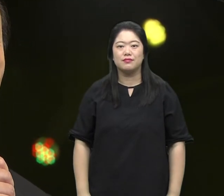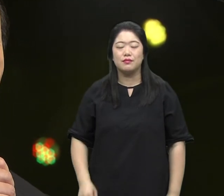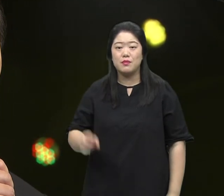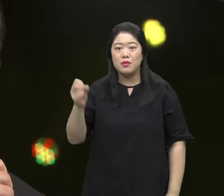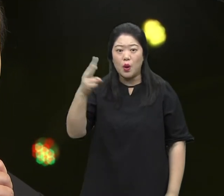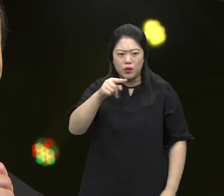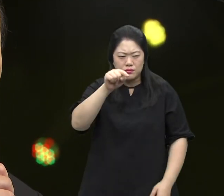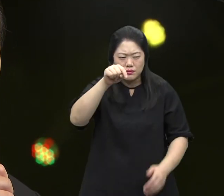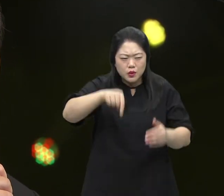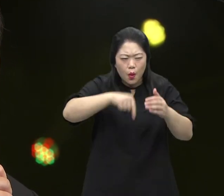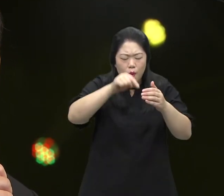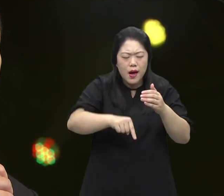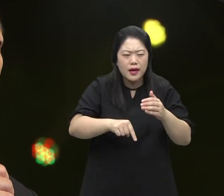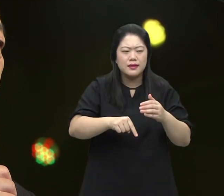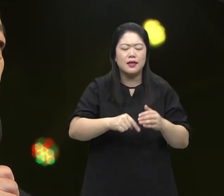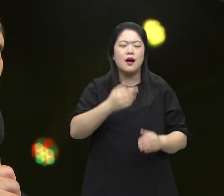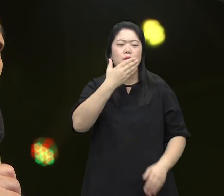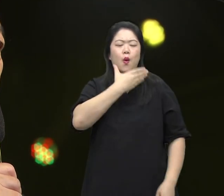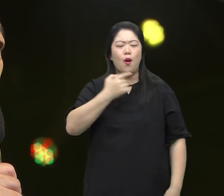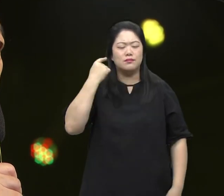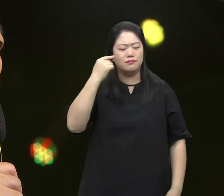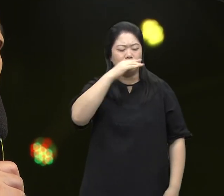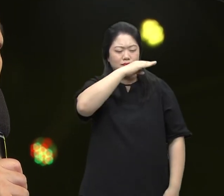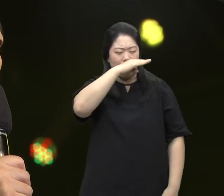There truly were people of prayer who had the gospel.